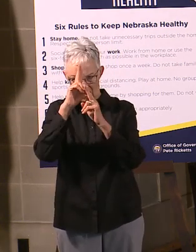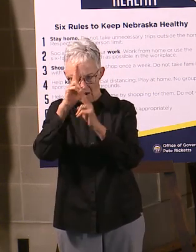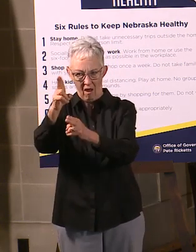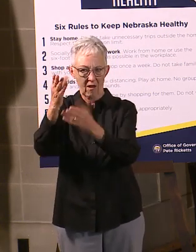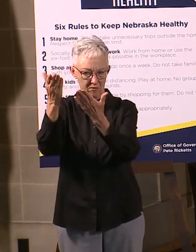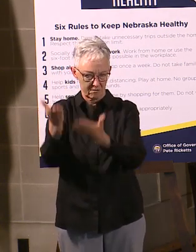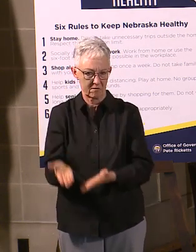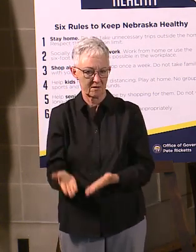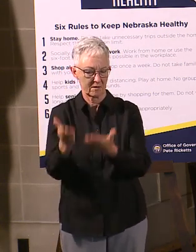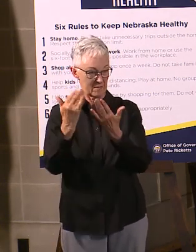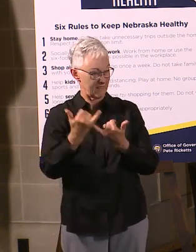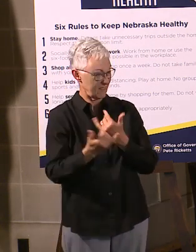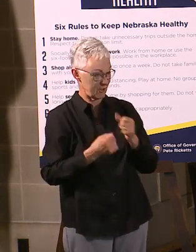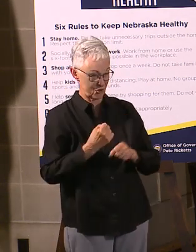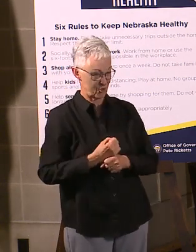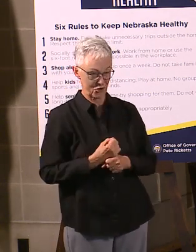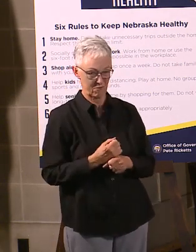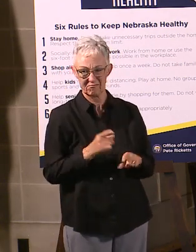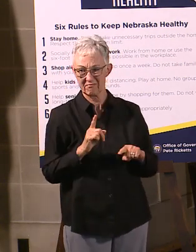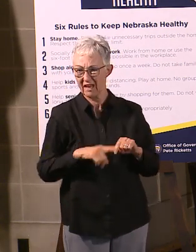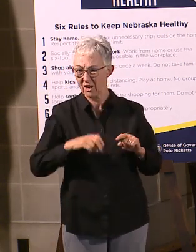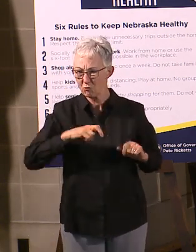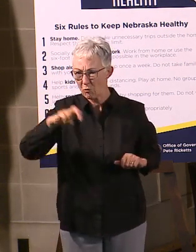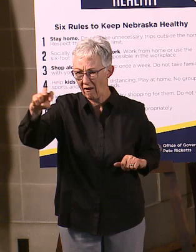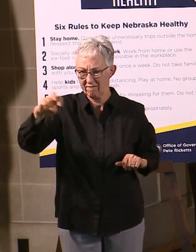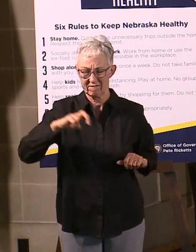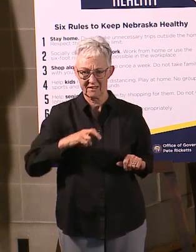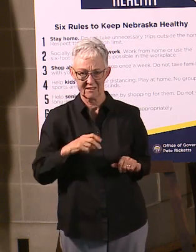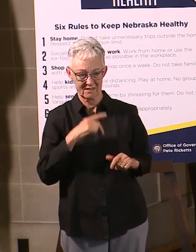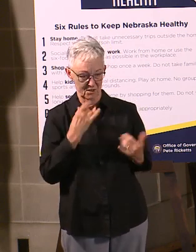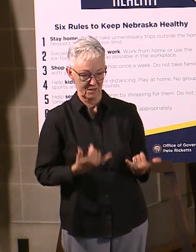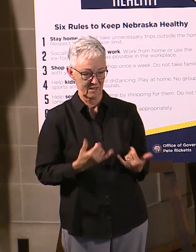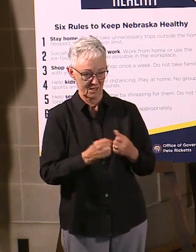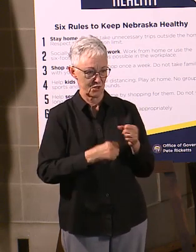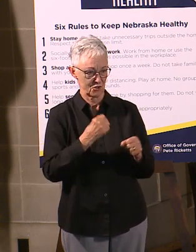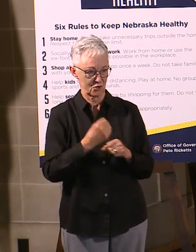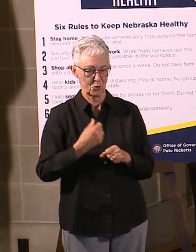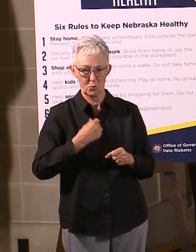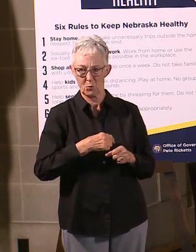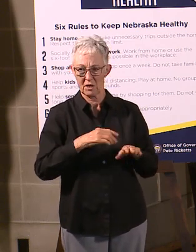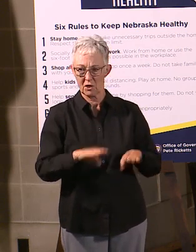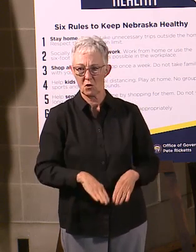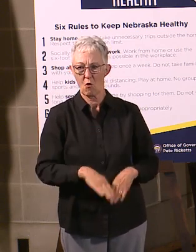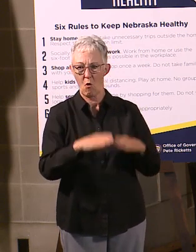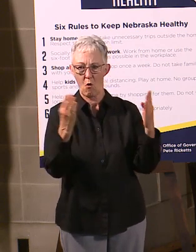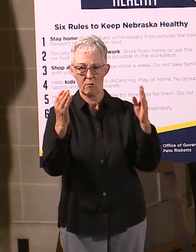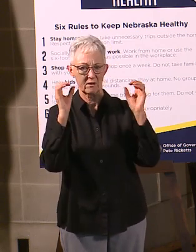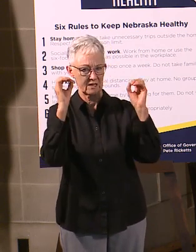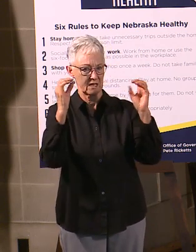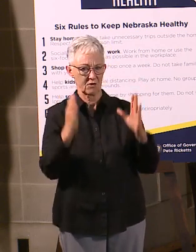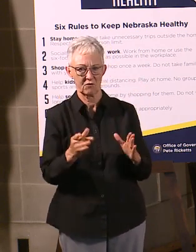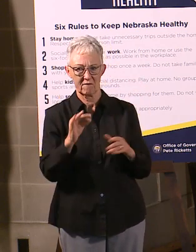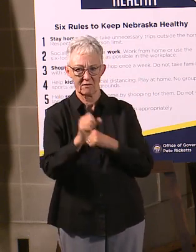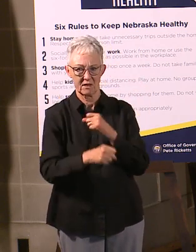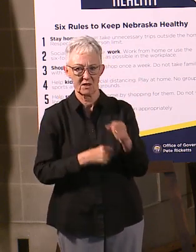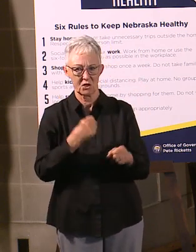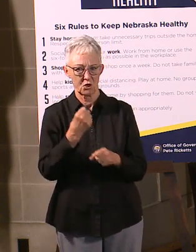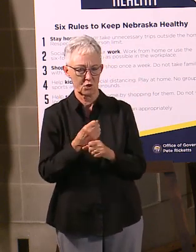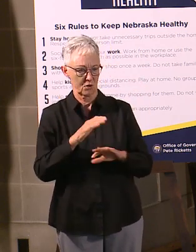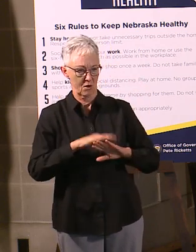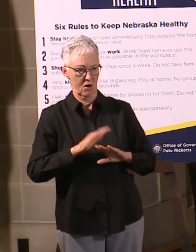celebration as well. And so I just highlight actually we're opening up the Teacher of the Year nomination form on the Department of Education's website.